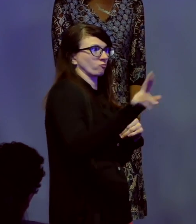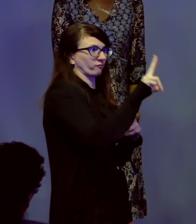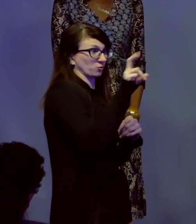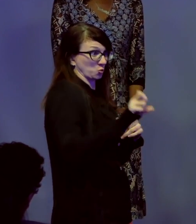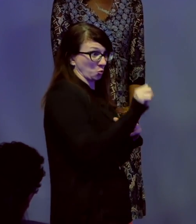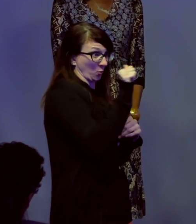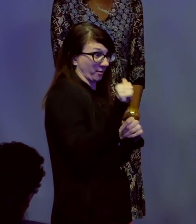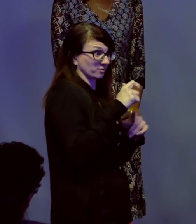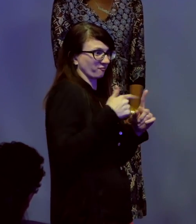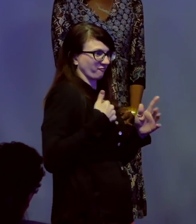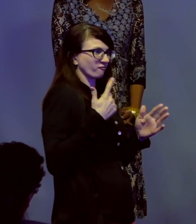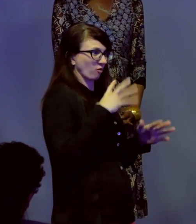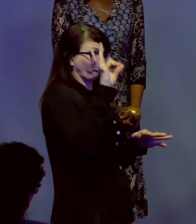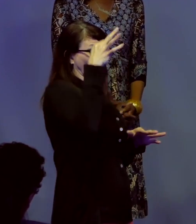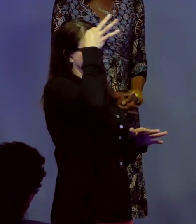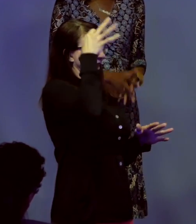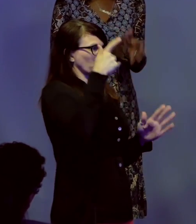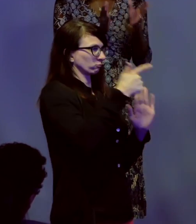from federal litigation.